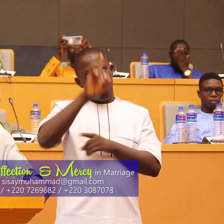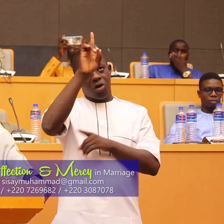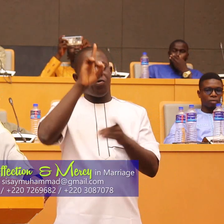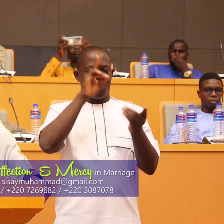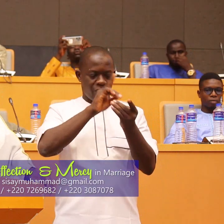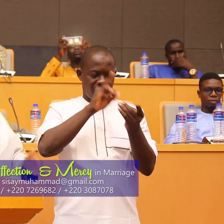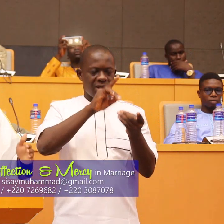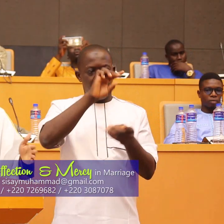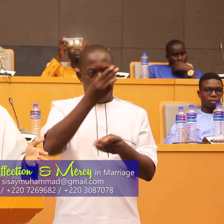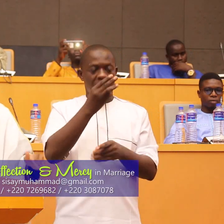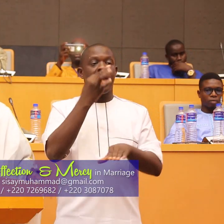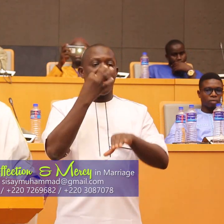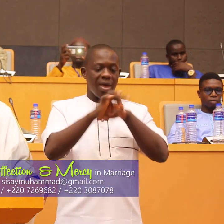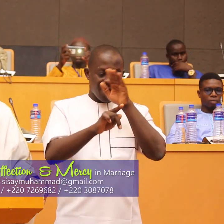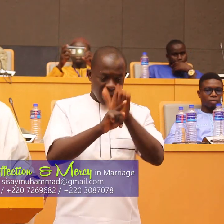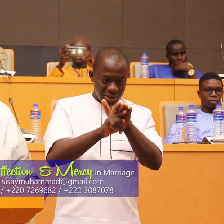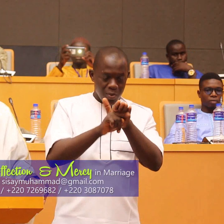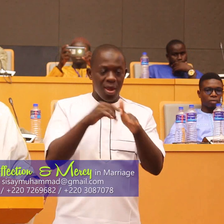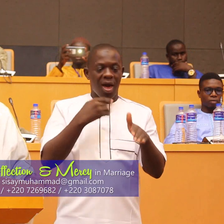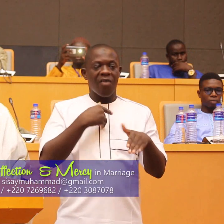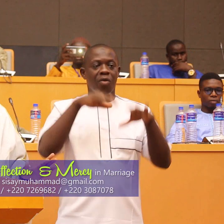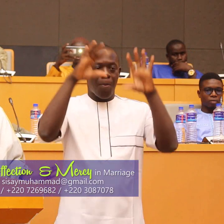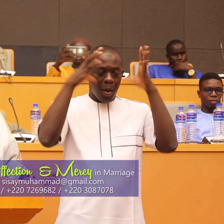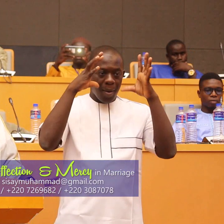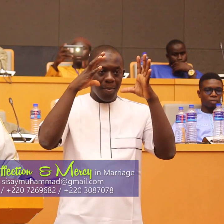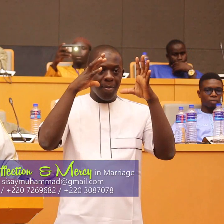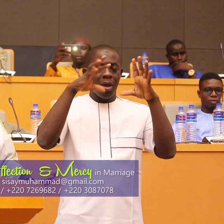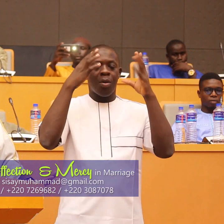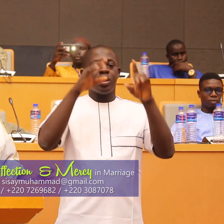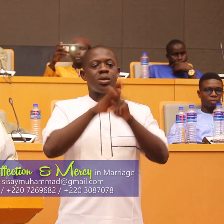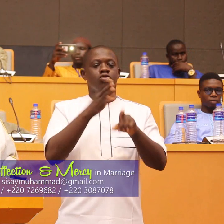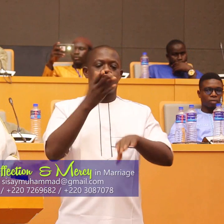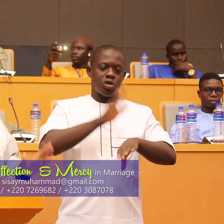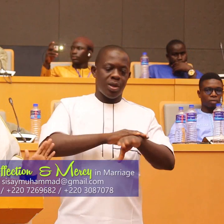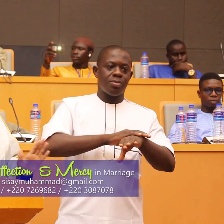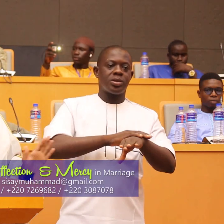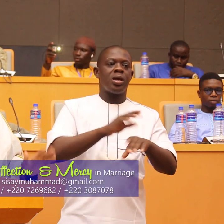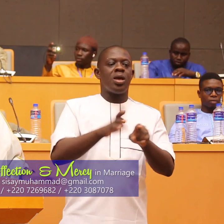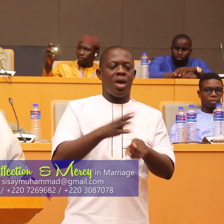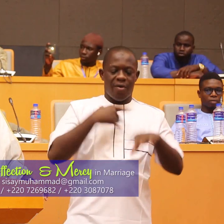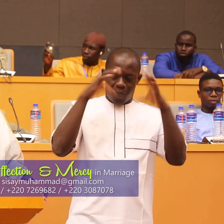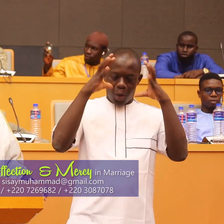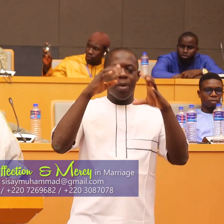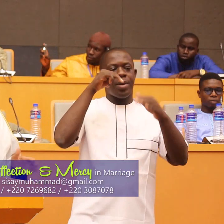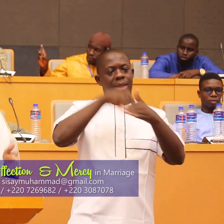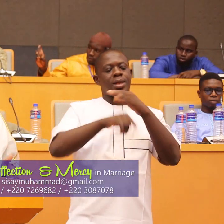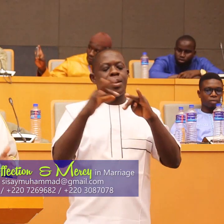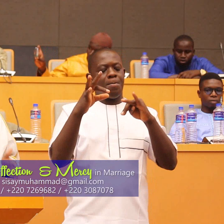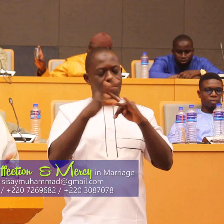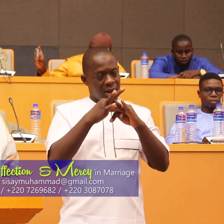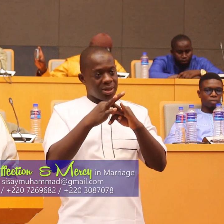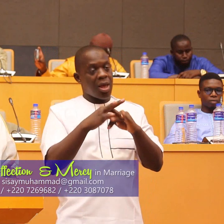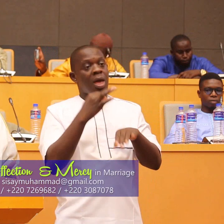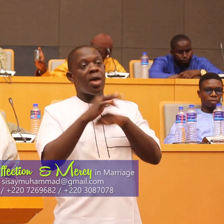but if they are having issue this is telling you that sometimes there are mostly problems in your marriage if the